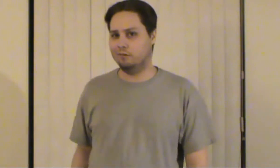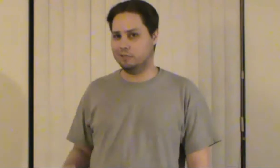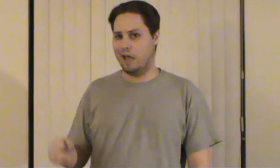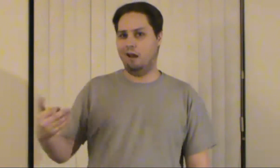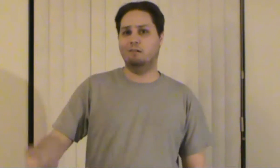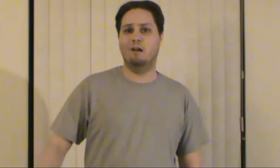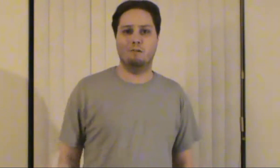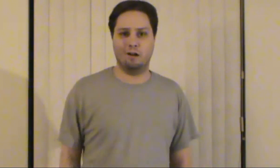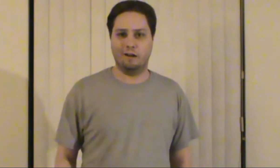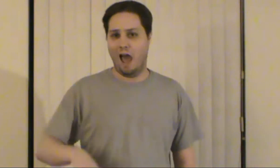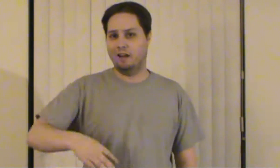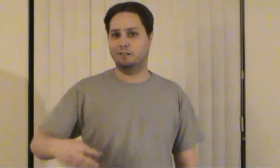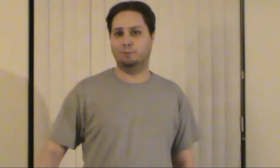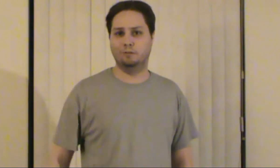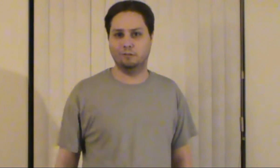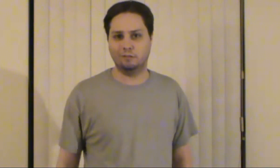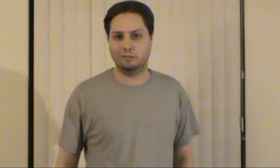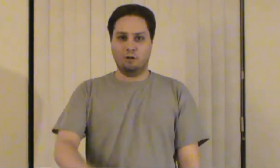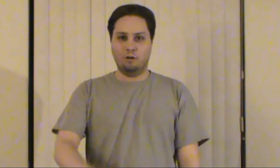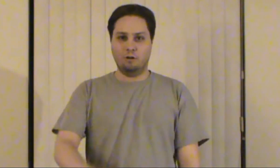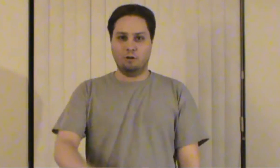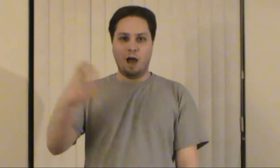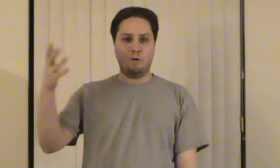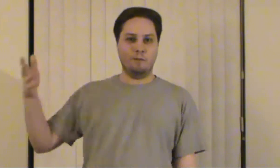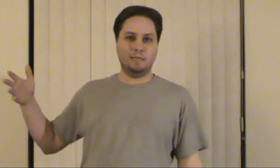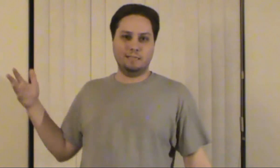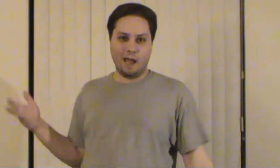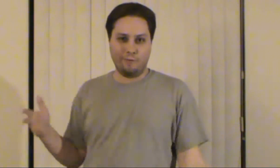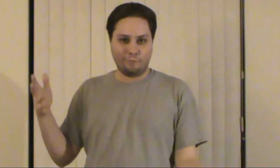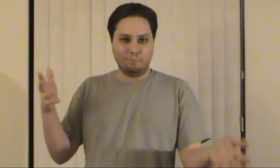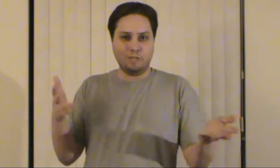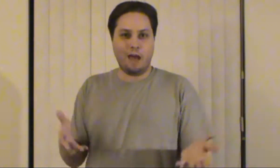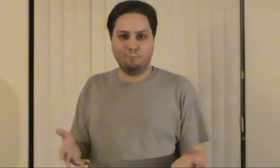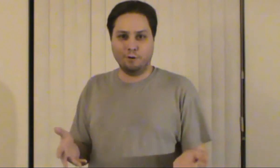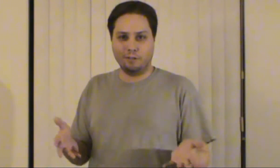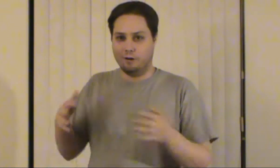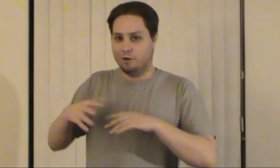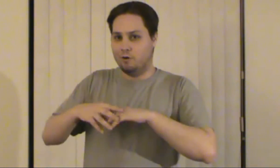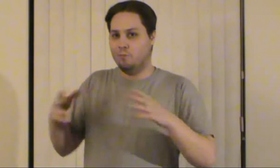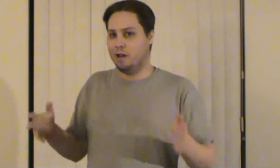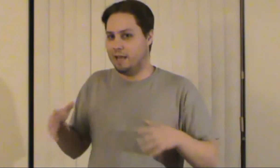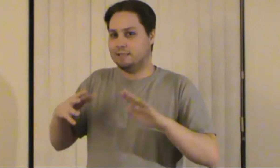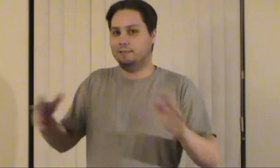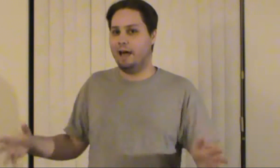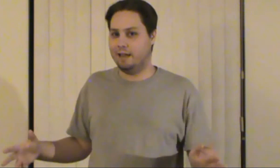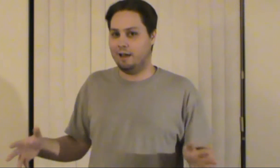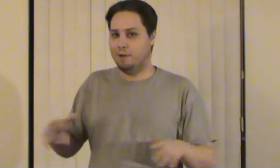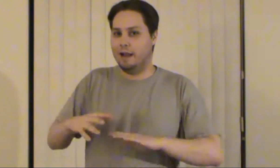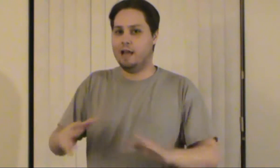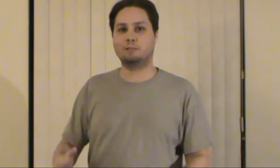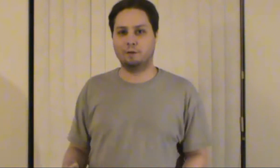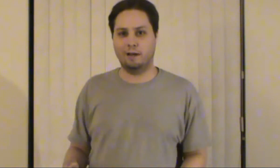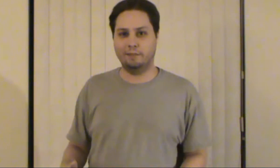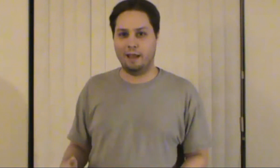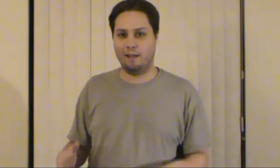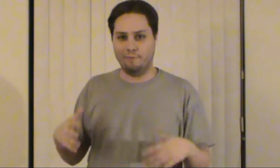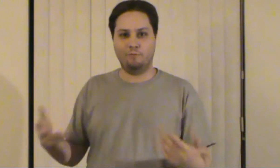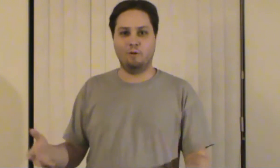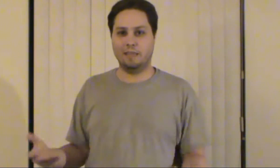it was out of nowhere and out of the blue i don't know how women die from childbirth i don't know what it's like i'm not an expert on that if when